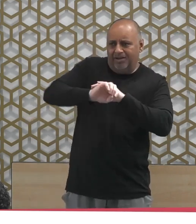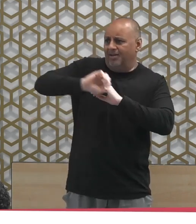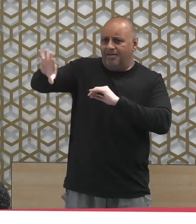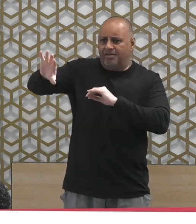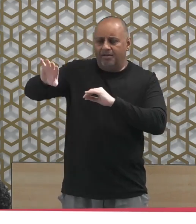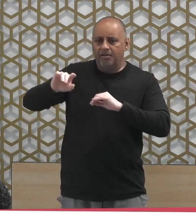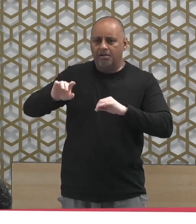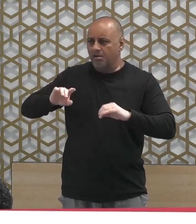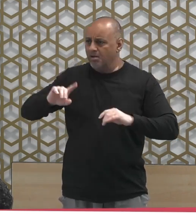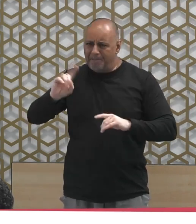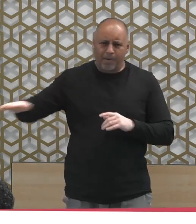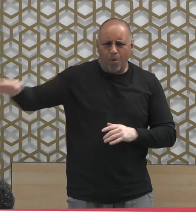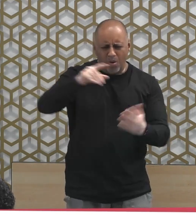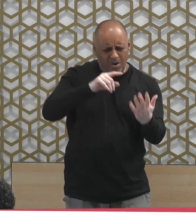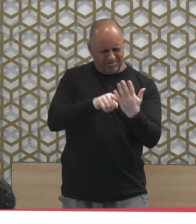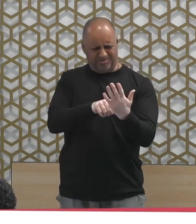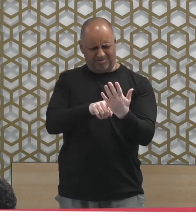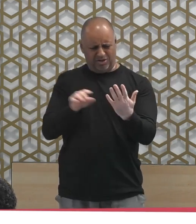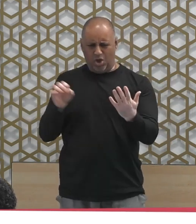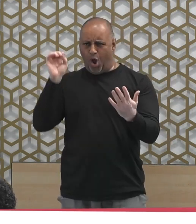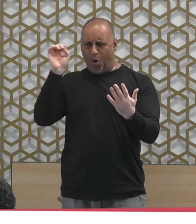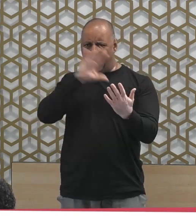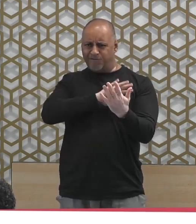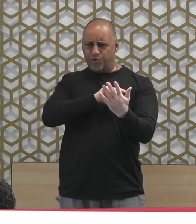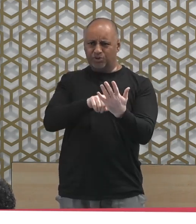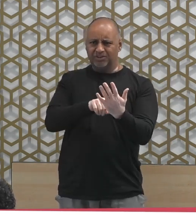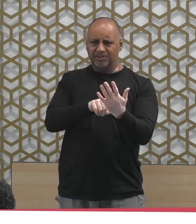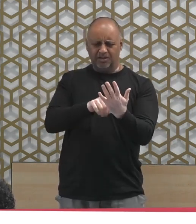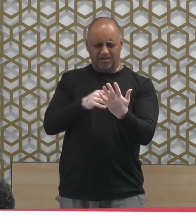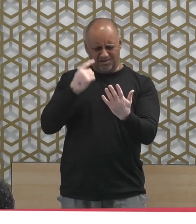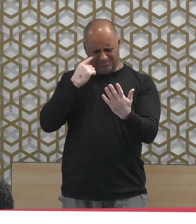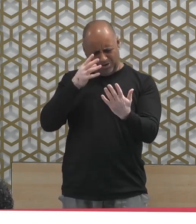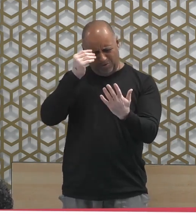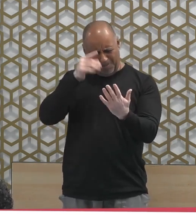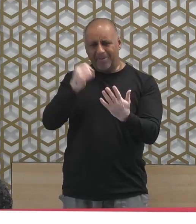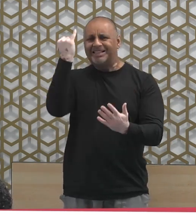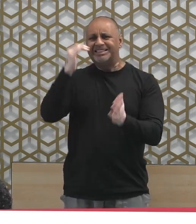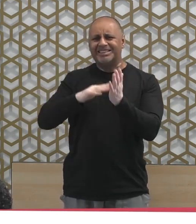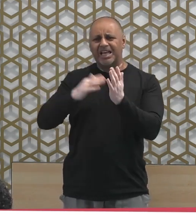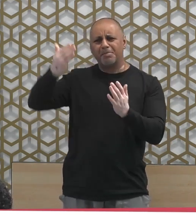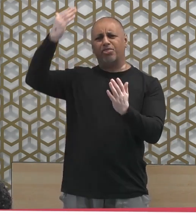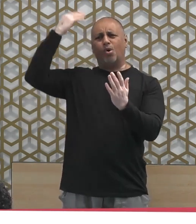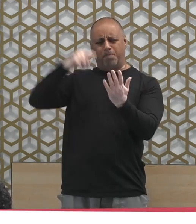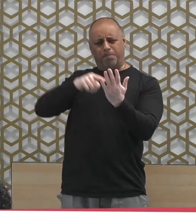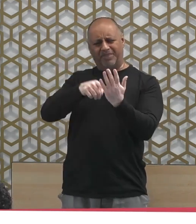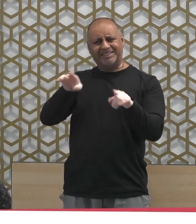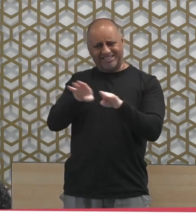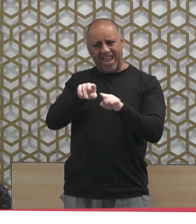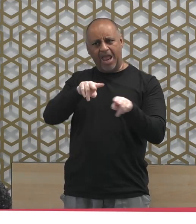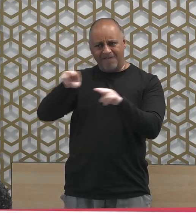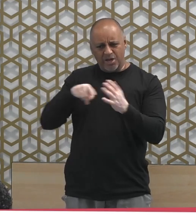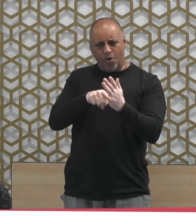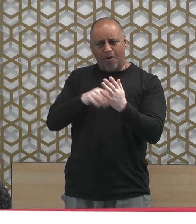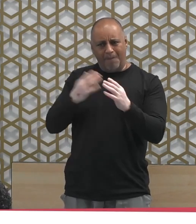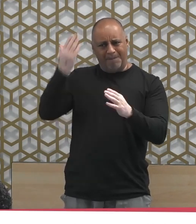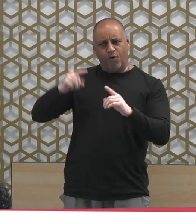confusion. That you saw at one time as truthful, and now is being posed as false. It's not what you thought, and vice versa.